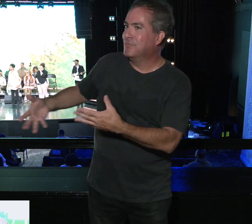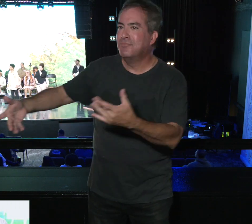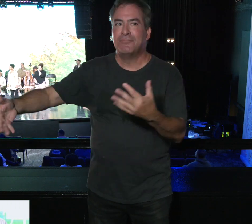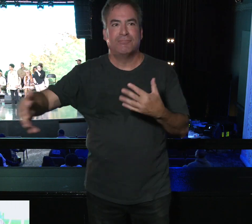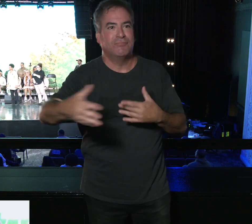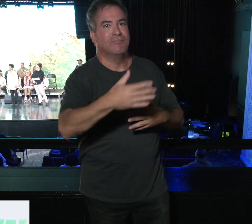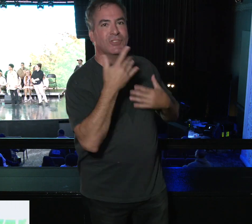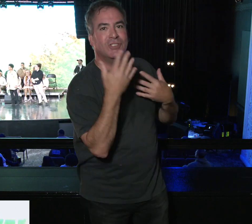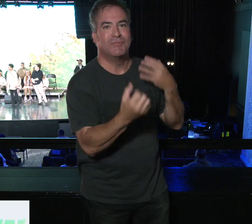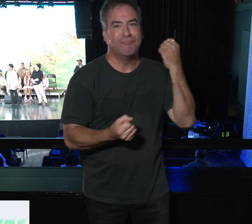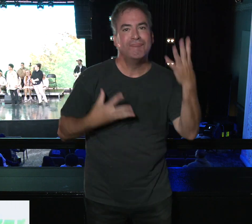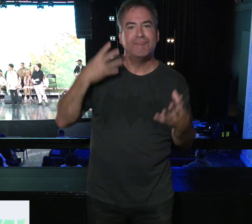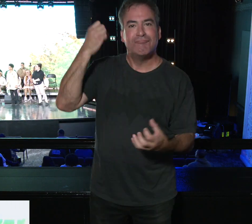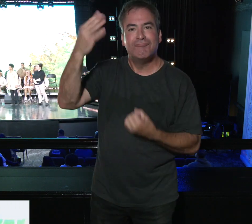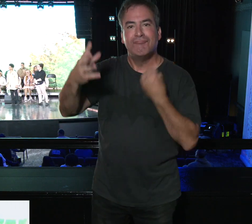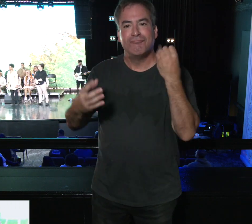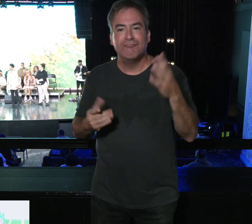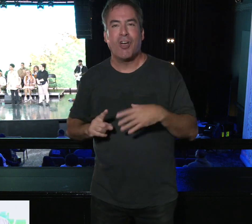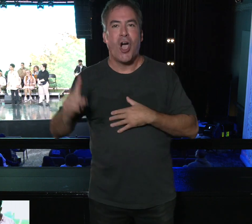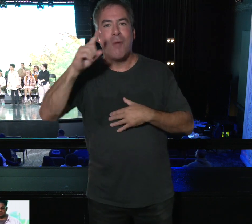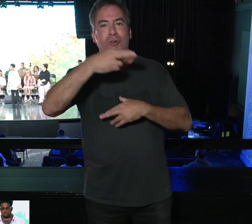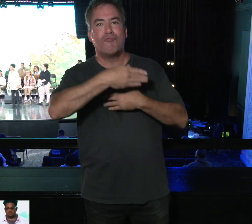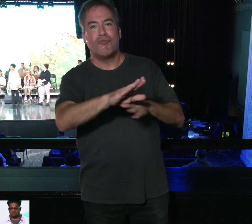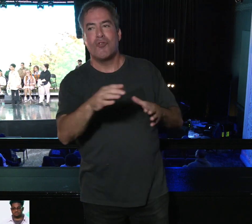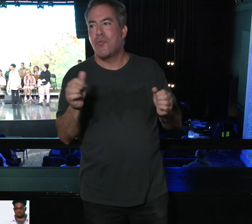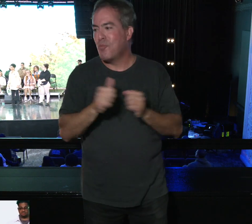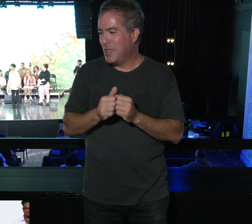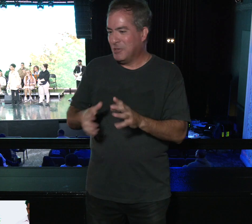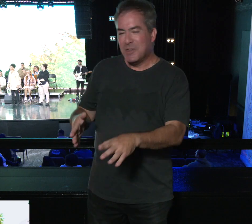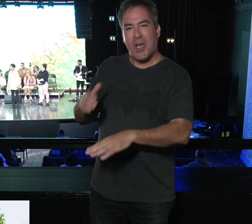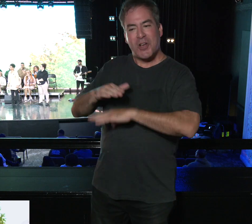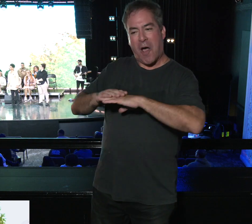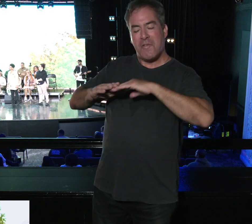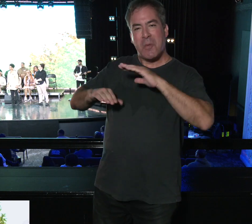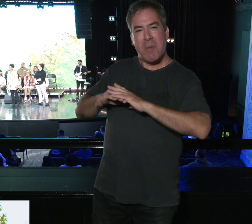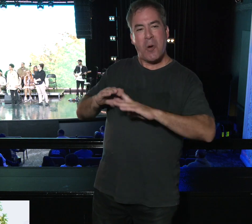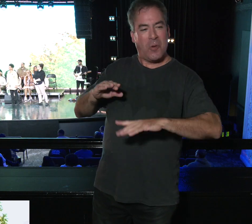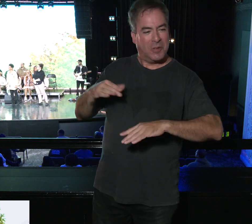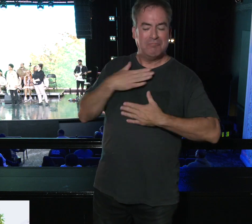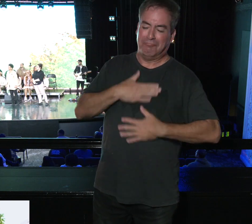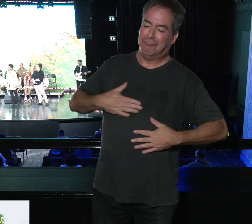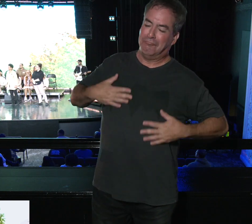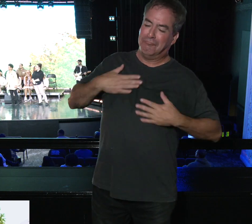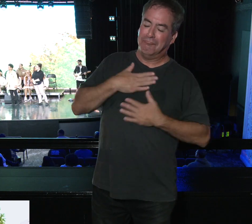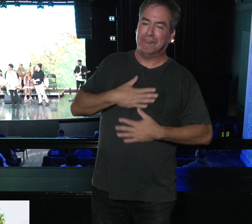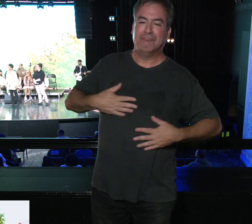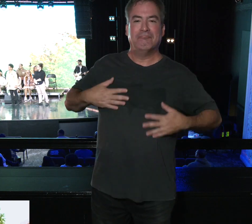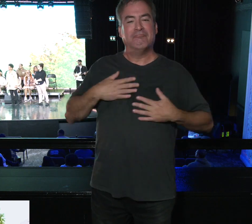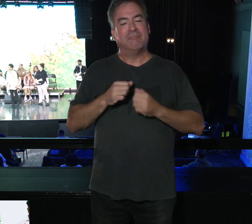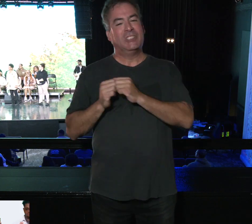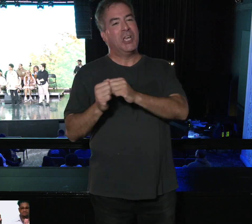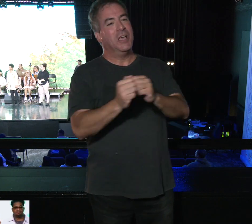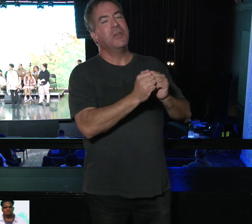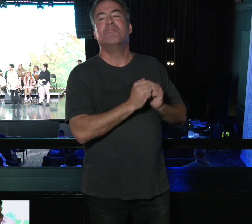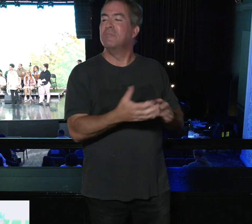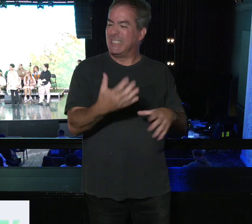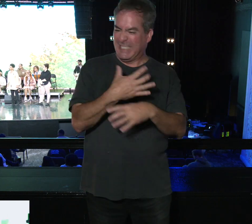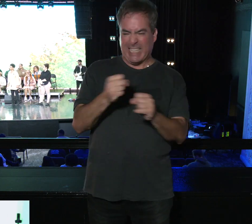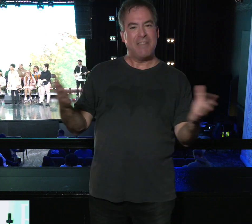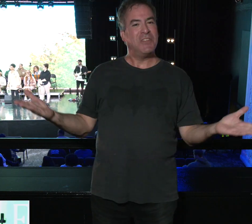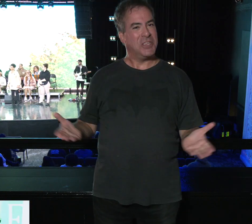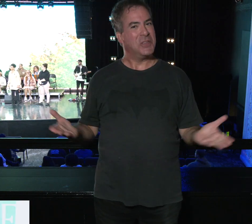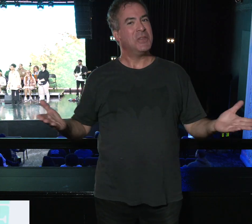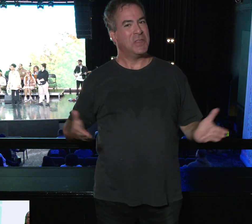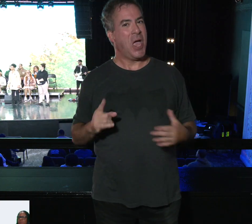We're singing nice songs in the upper room. We're nestled by the fire in the upper room. Like, we're all together. Like, it is safe